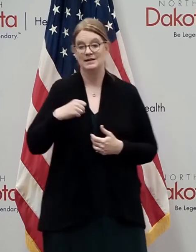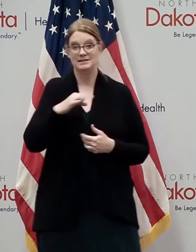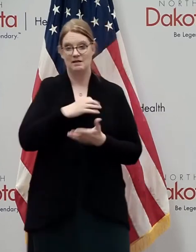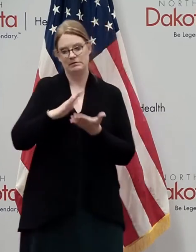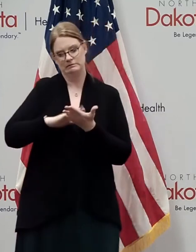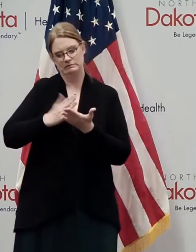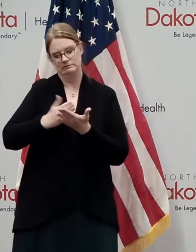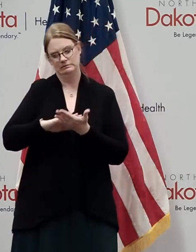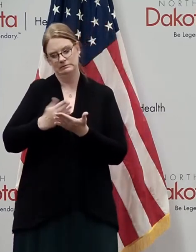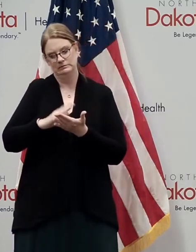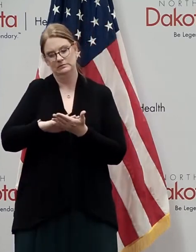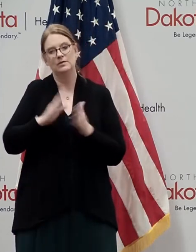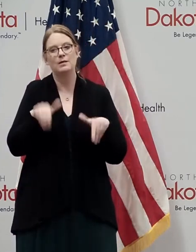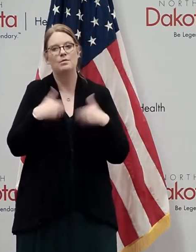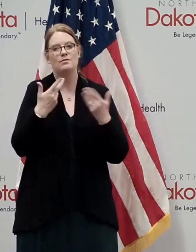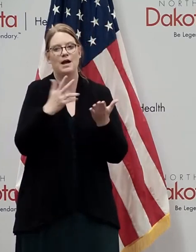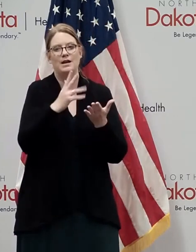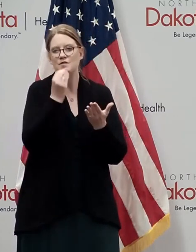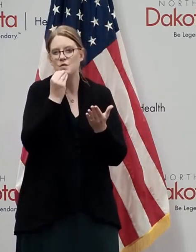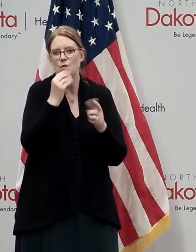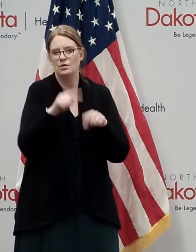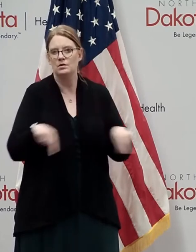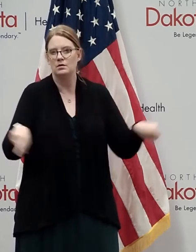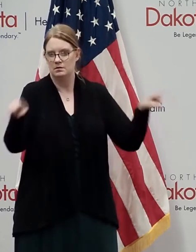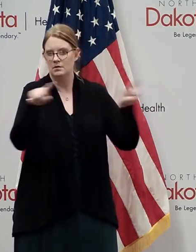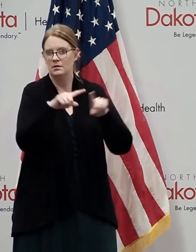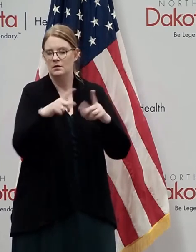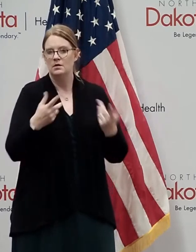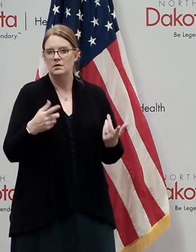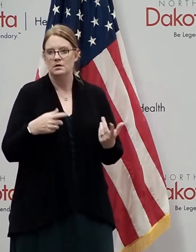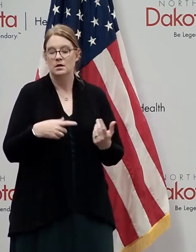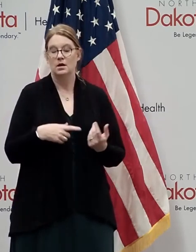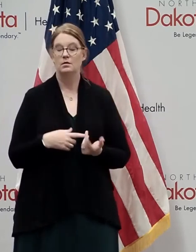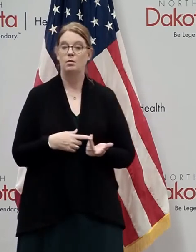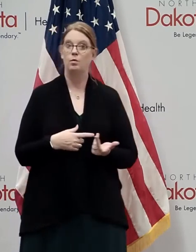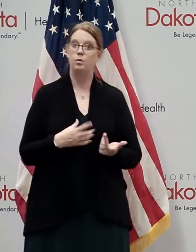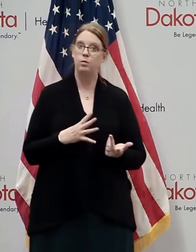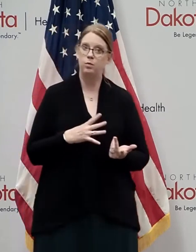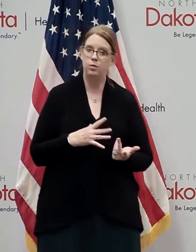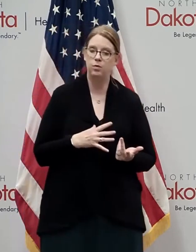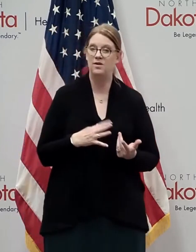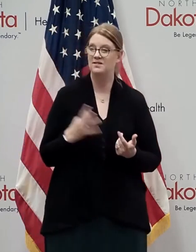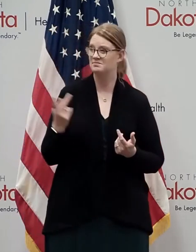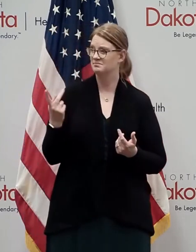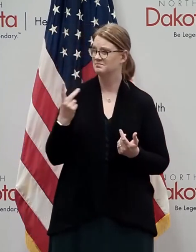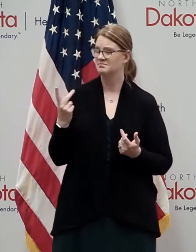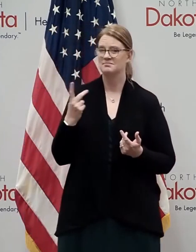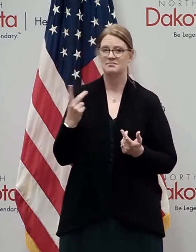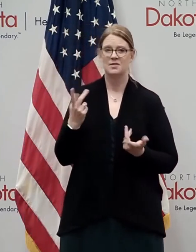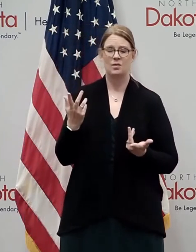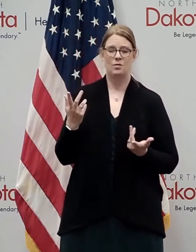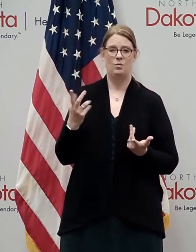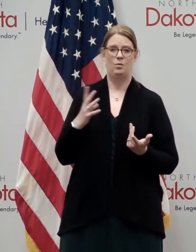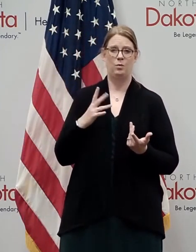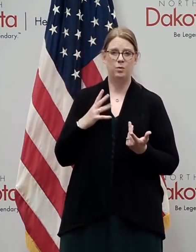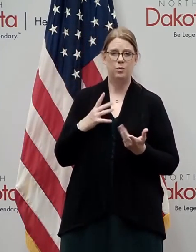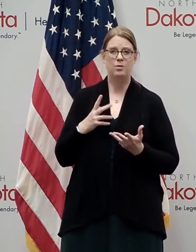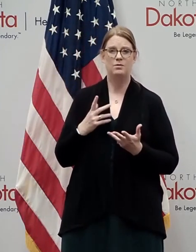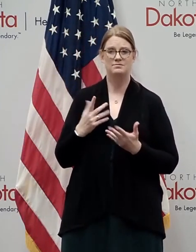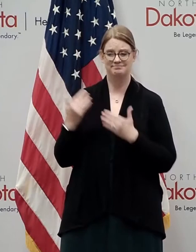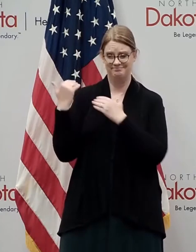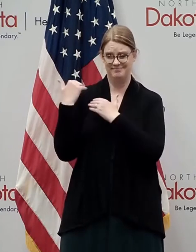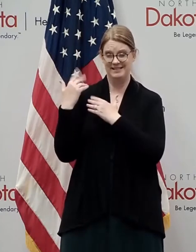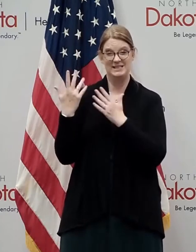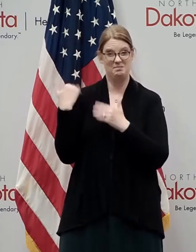and serving and delivering meals. And again, I can't stress again how grateful that Superintendent Baszler and I are for the monumental task accomplished